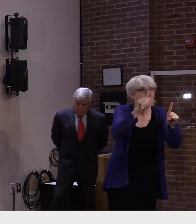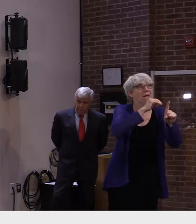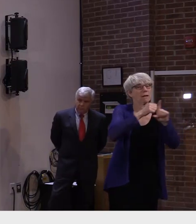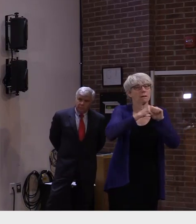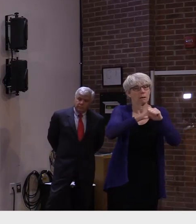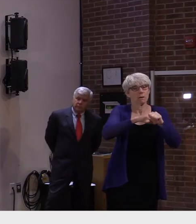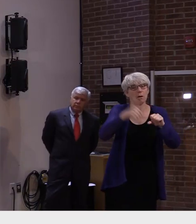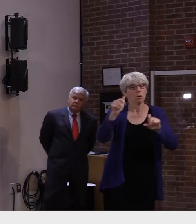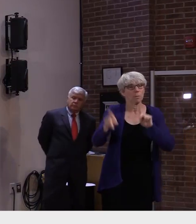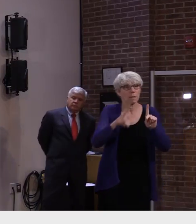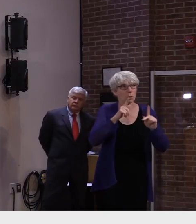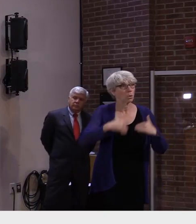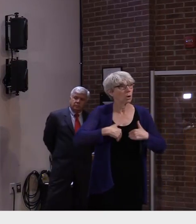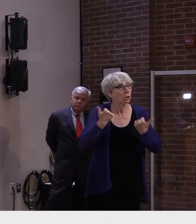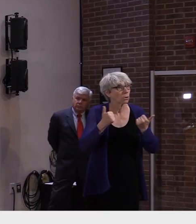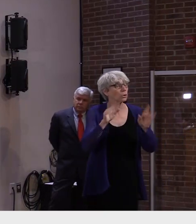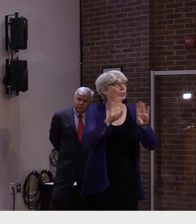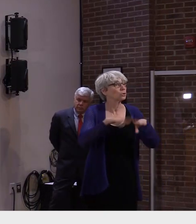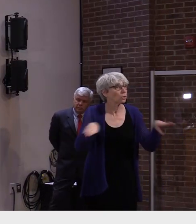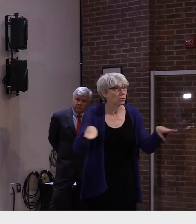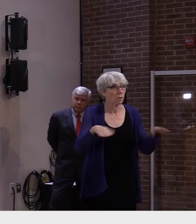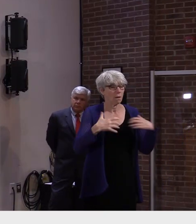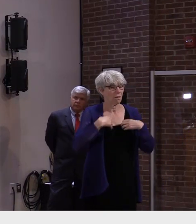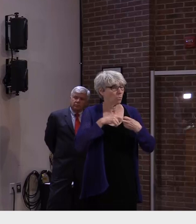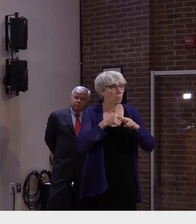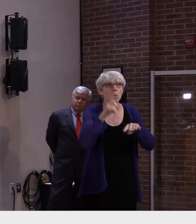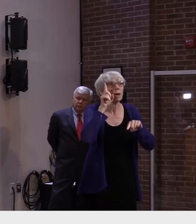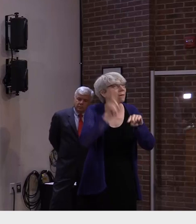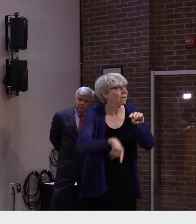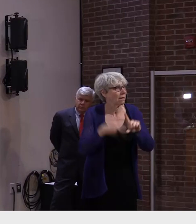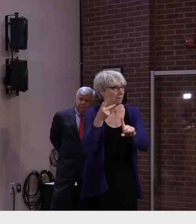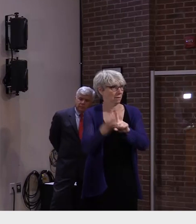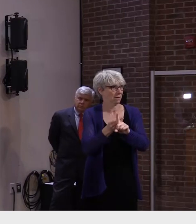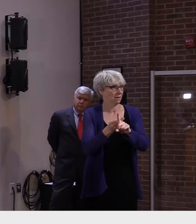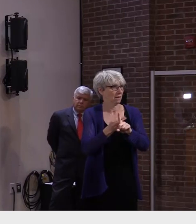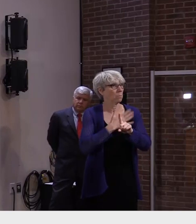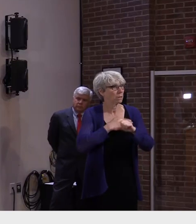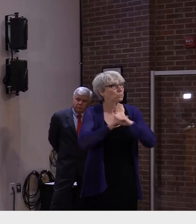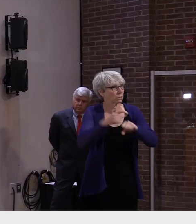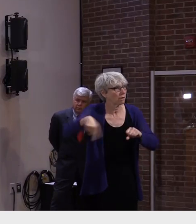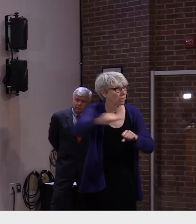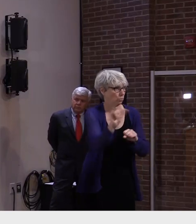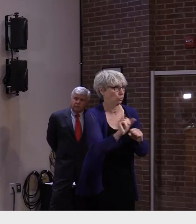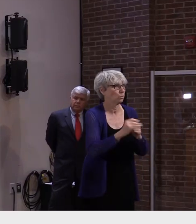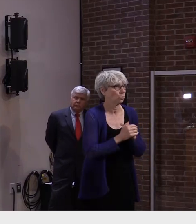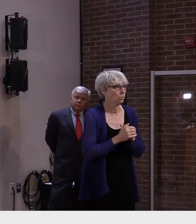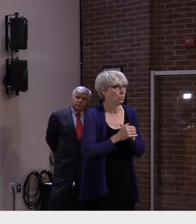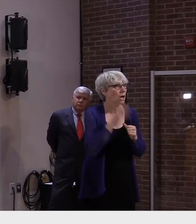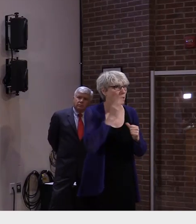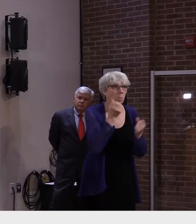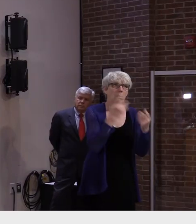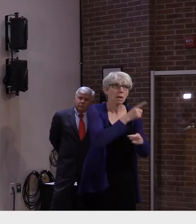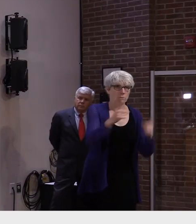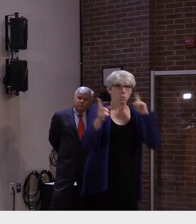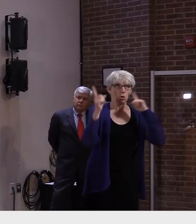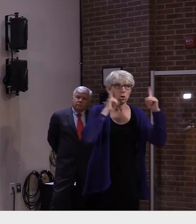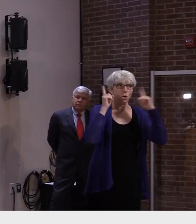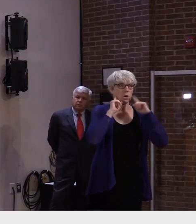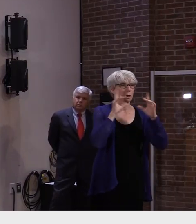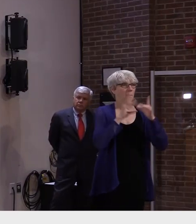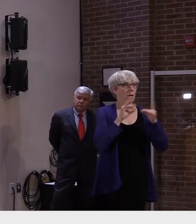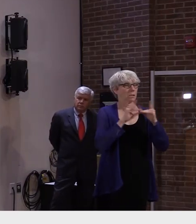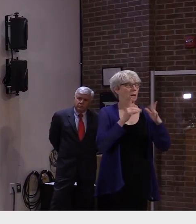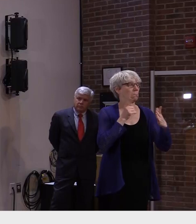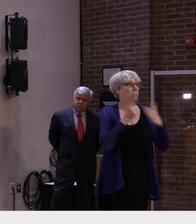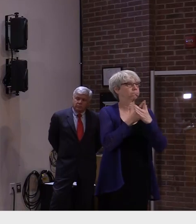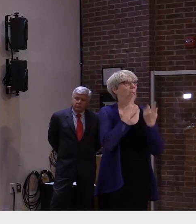able to be vaccinated indeed i know many of you have heard this message because as commissioner pichek showed we've seen an